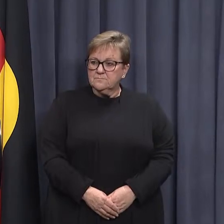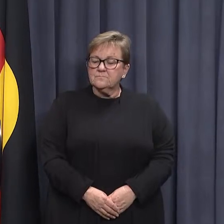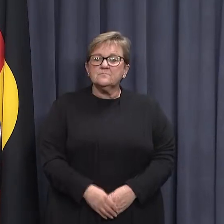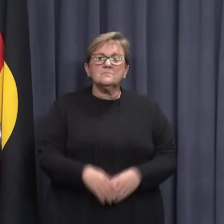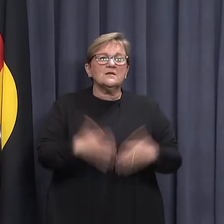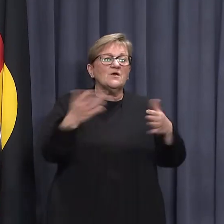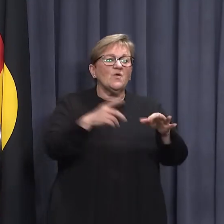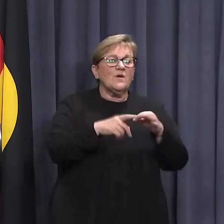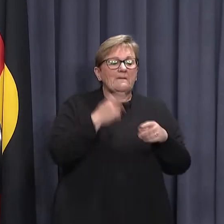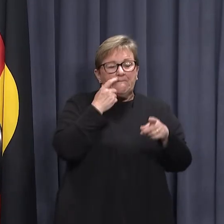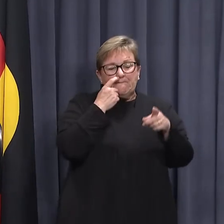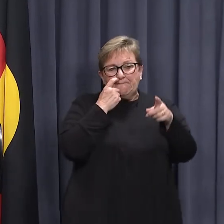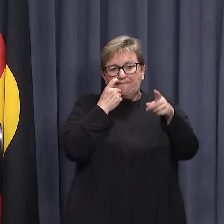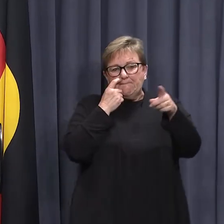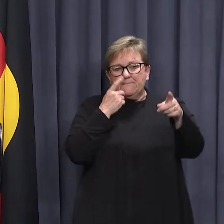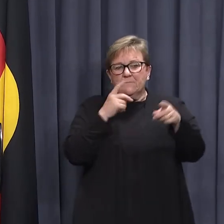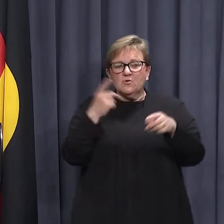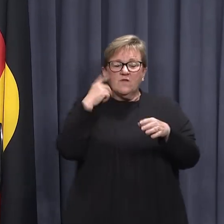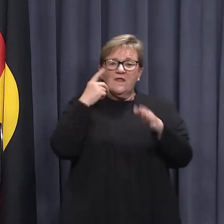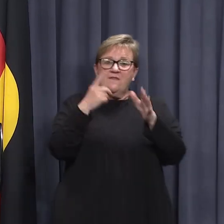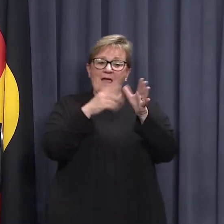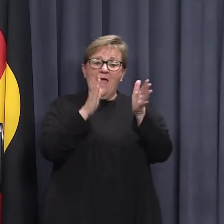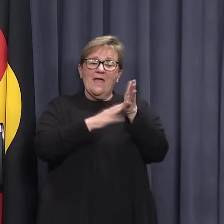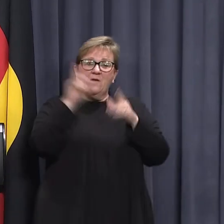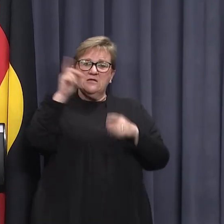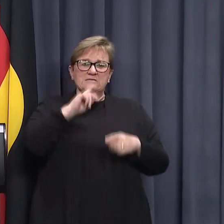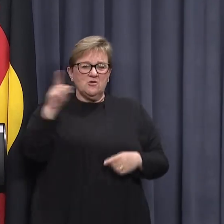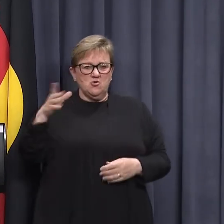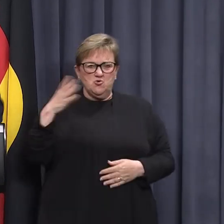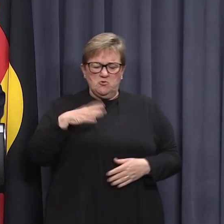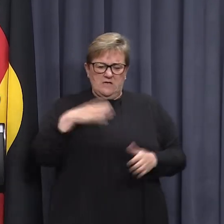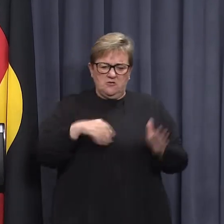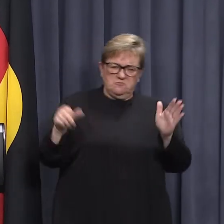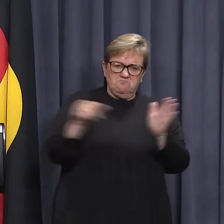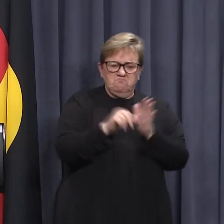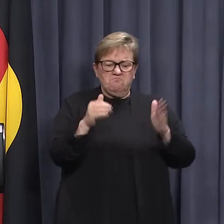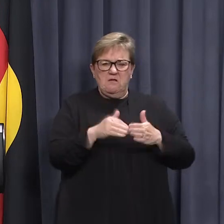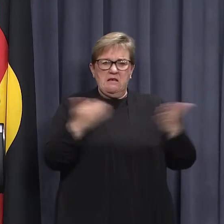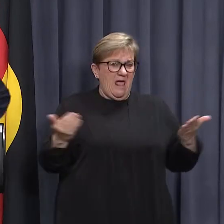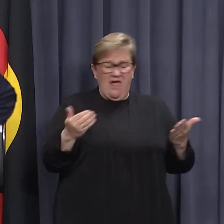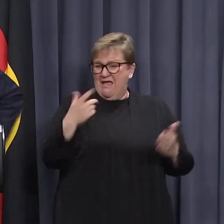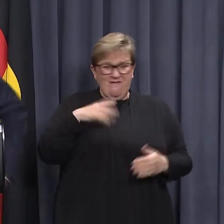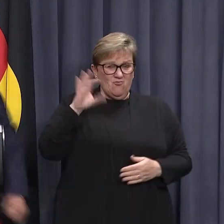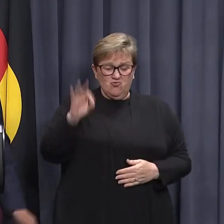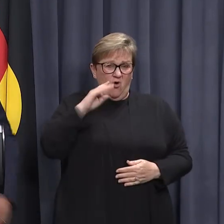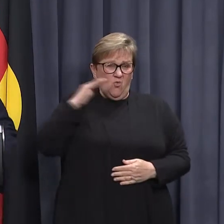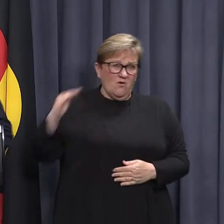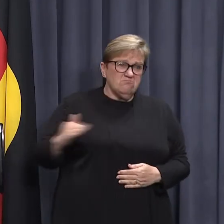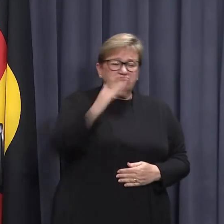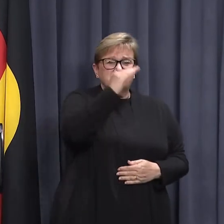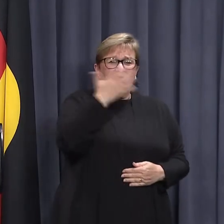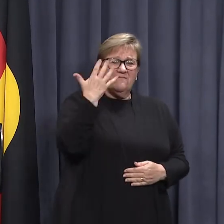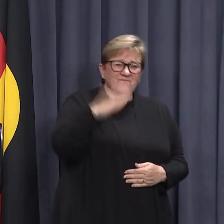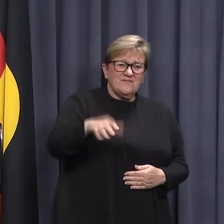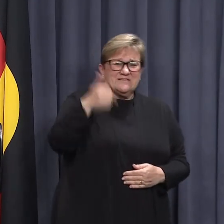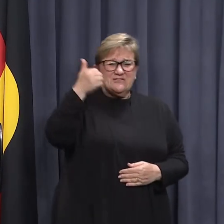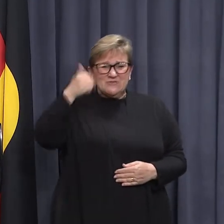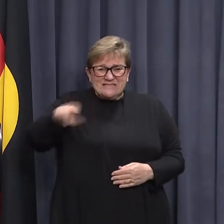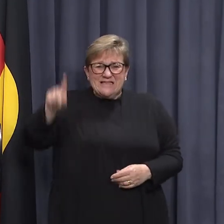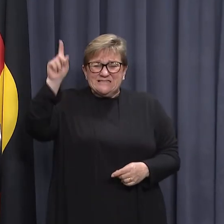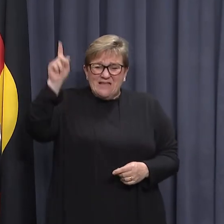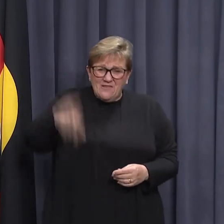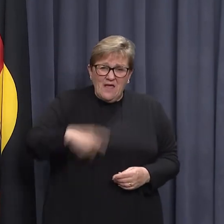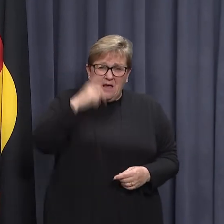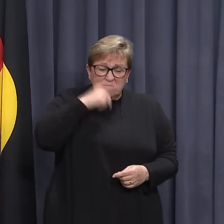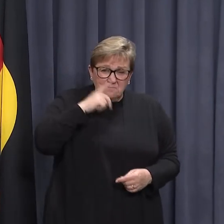Right, any questions? What's your reaction to the AMA today? They say you need to get tougher now because we'll have a surge of something like 50 or 60,000